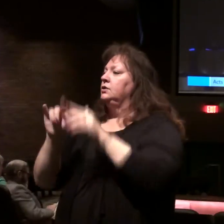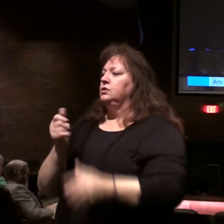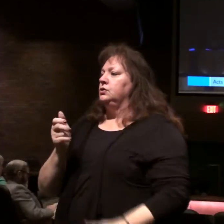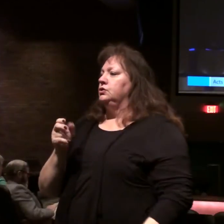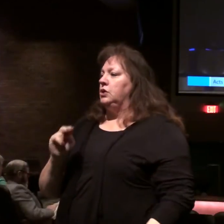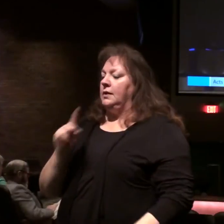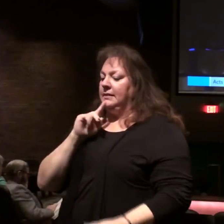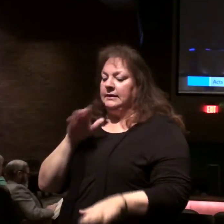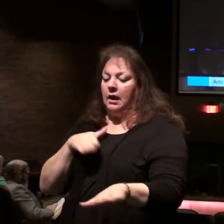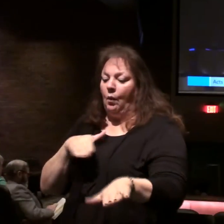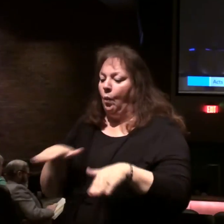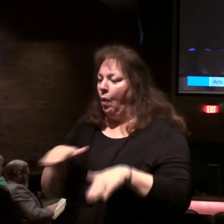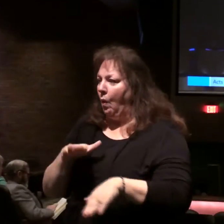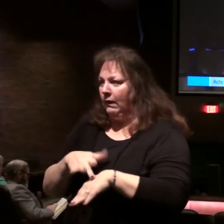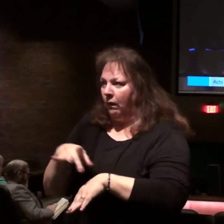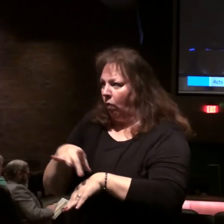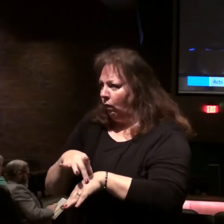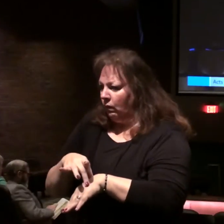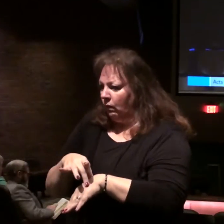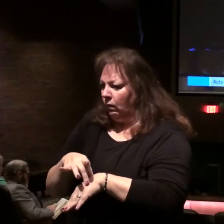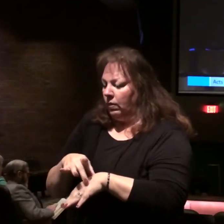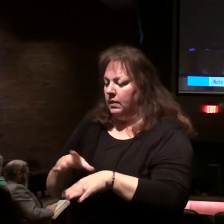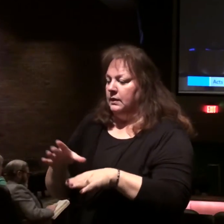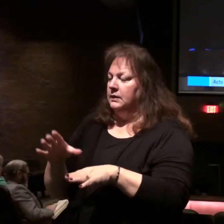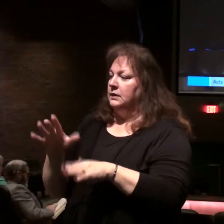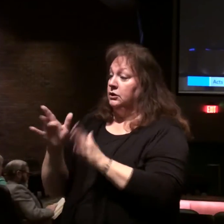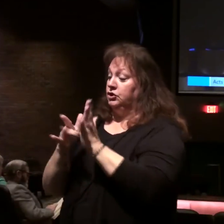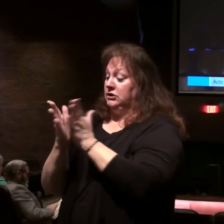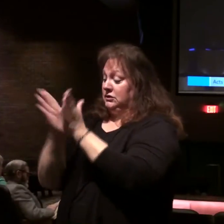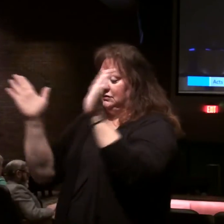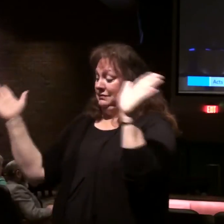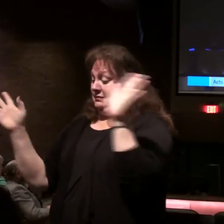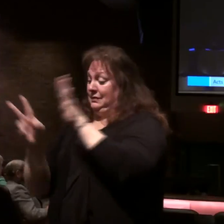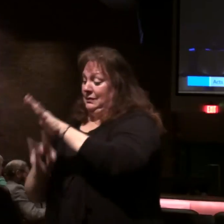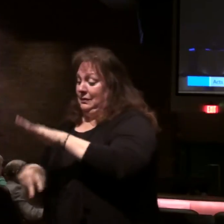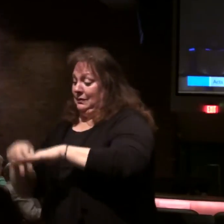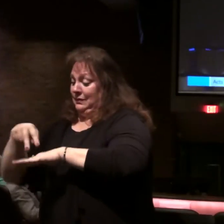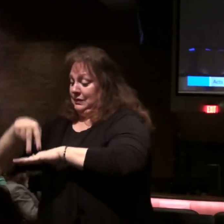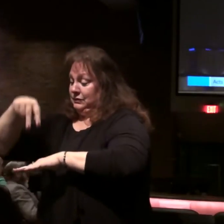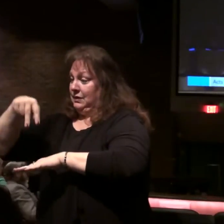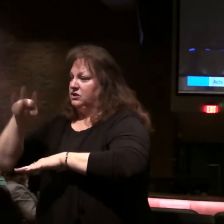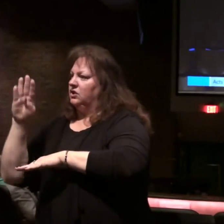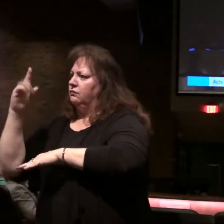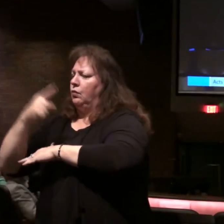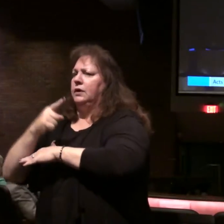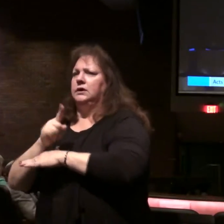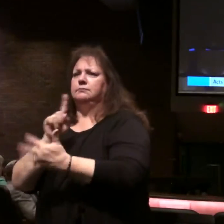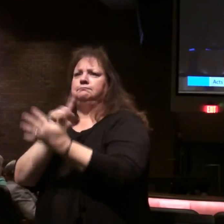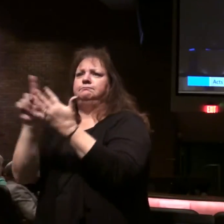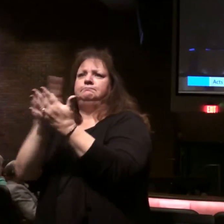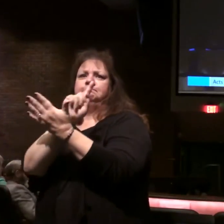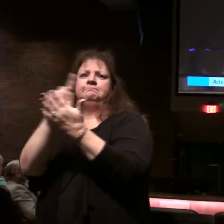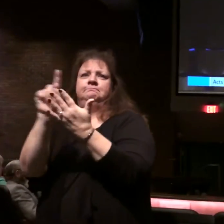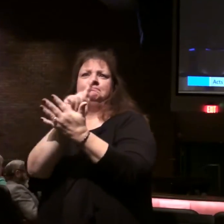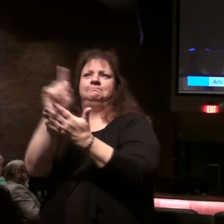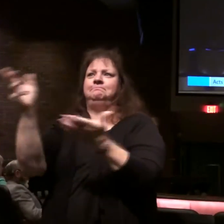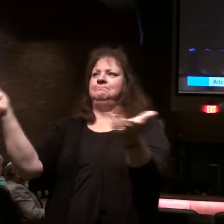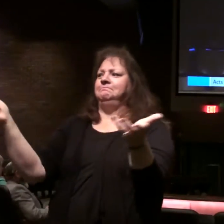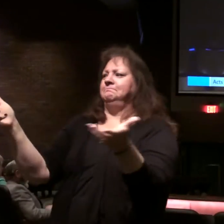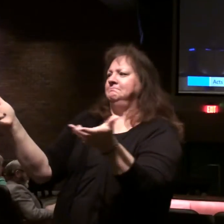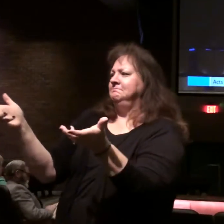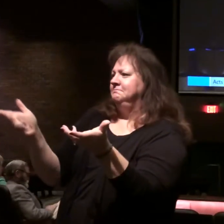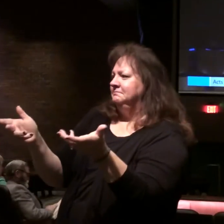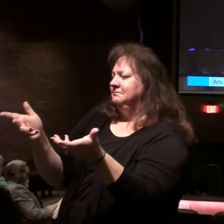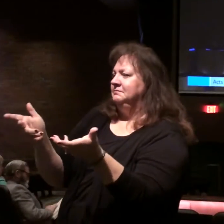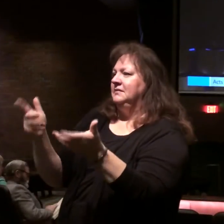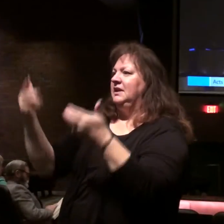here walking the earth. During the 40 days after his resurrection he had interaction with his disciples. Remember he appeared to